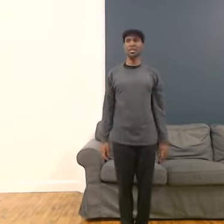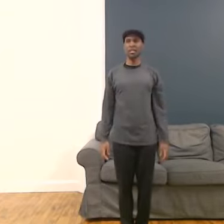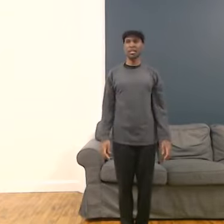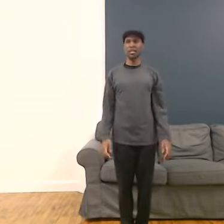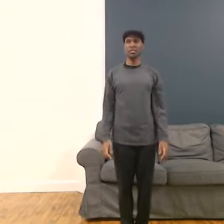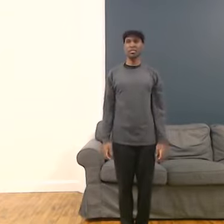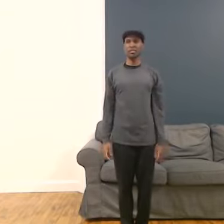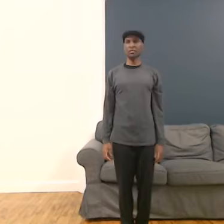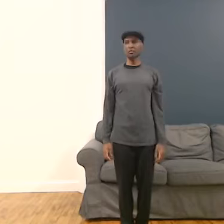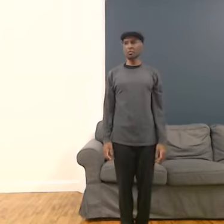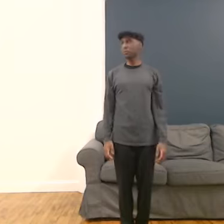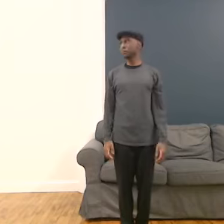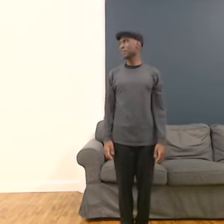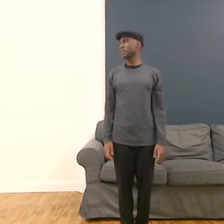And just look around.